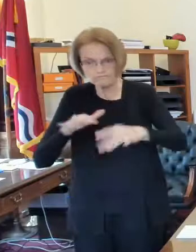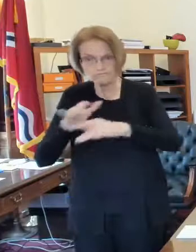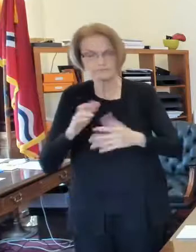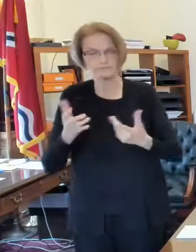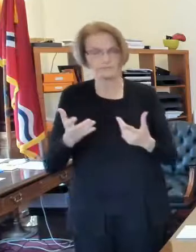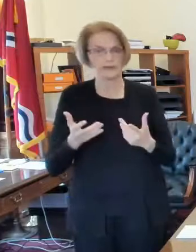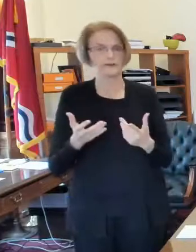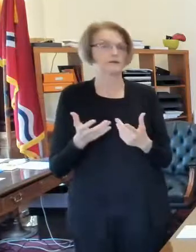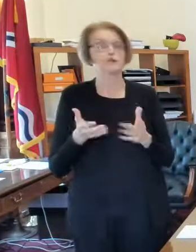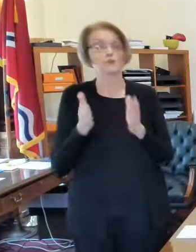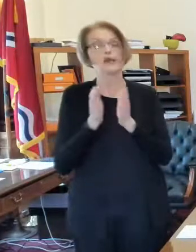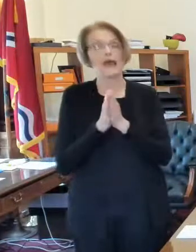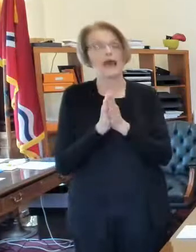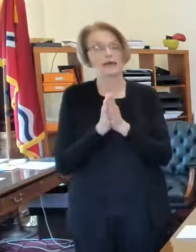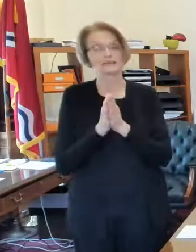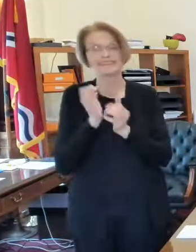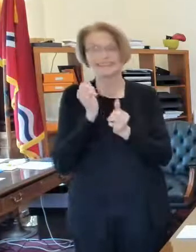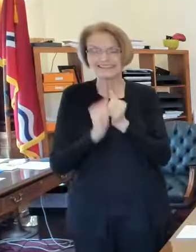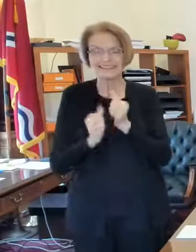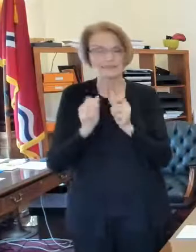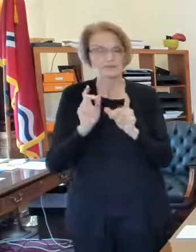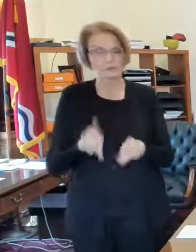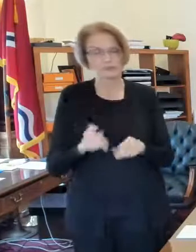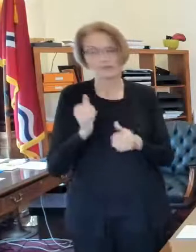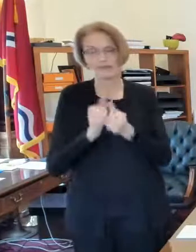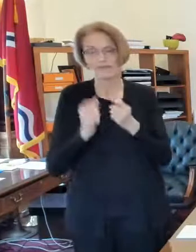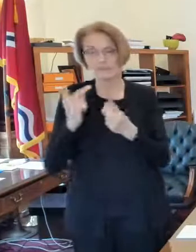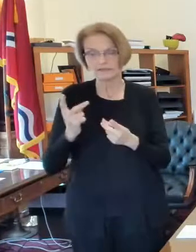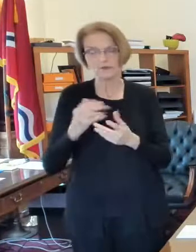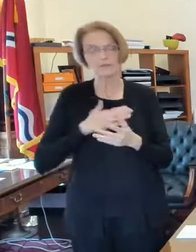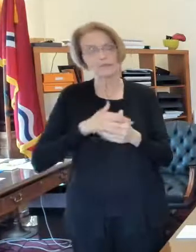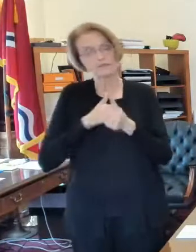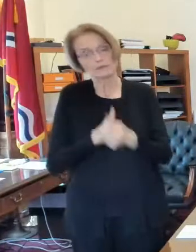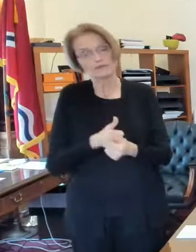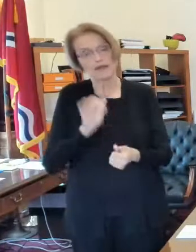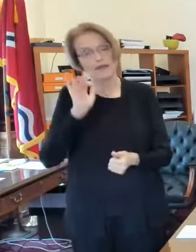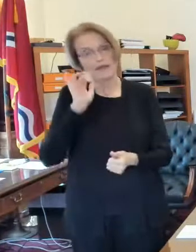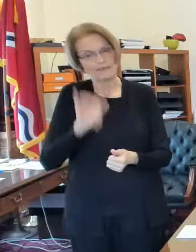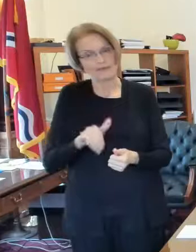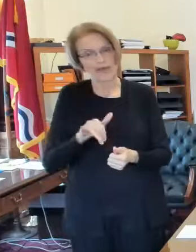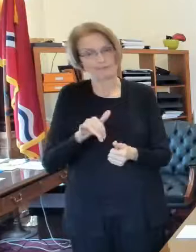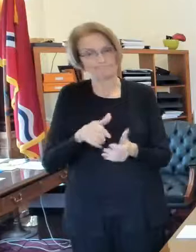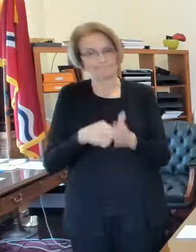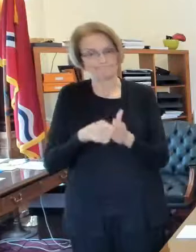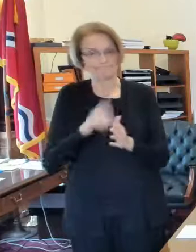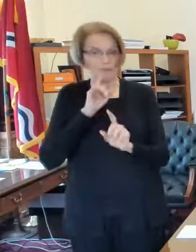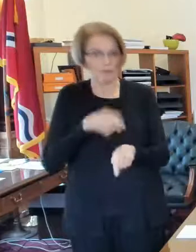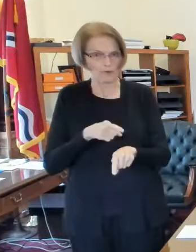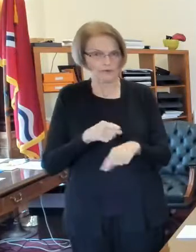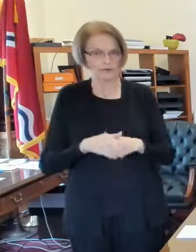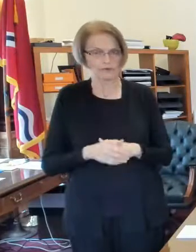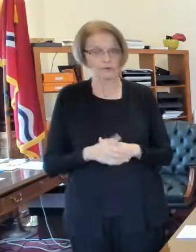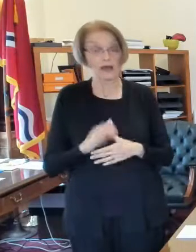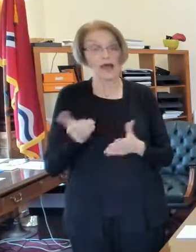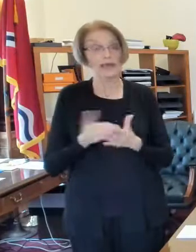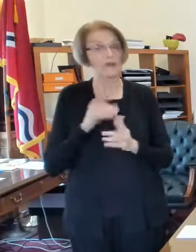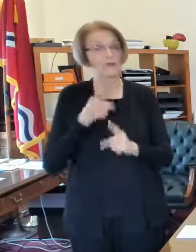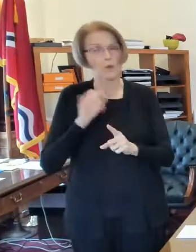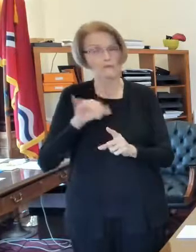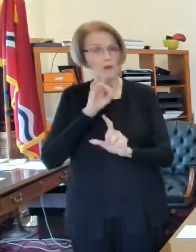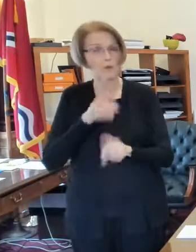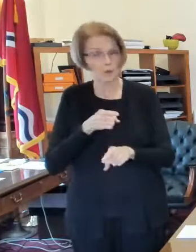louis so we ask that every resident every visitor comply with this with this mandate again the goal is to